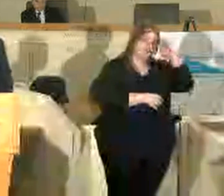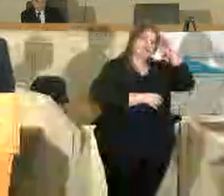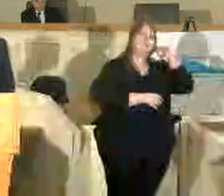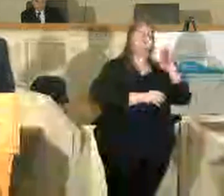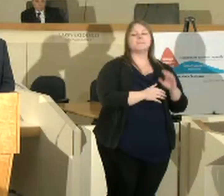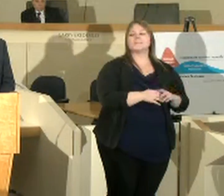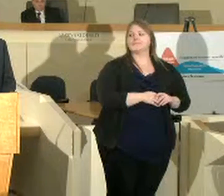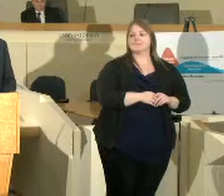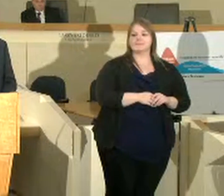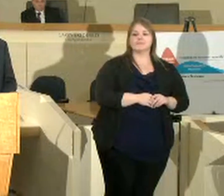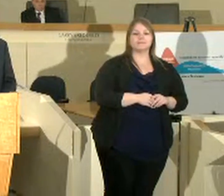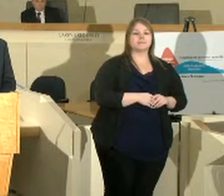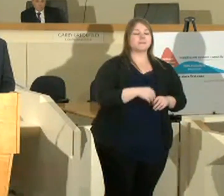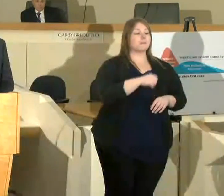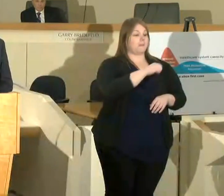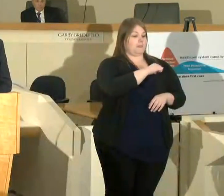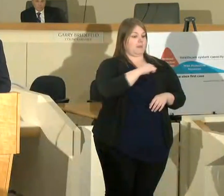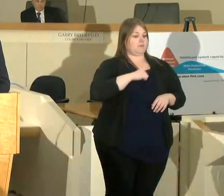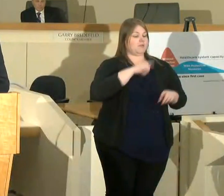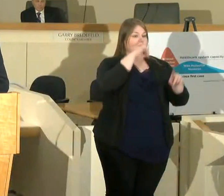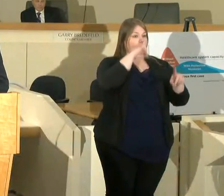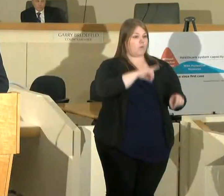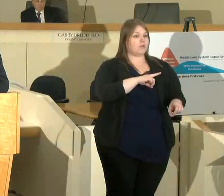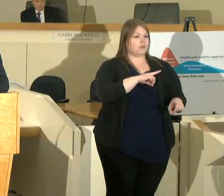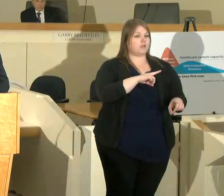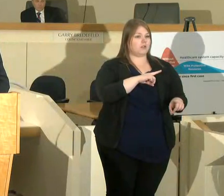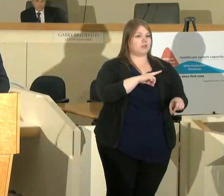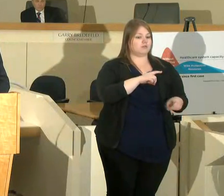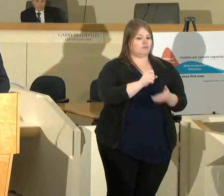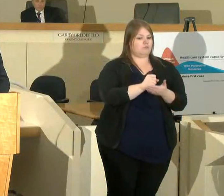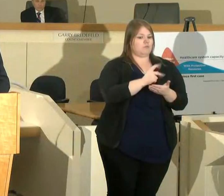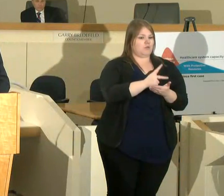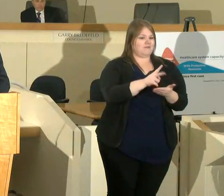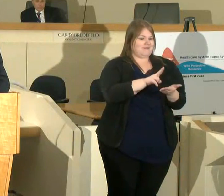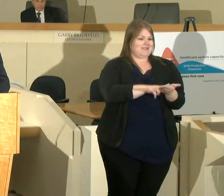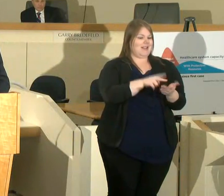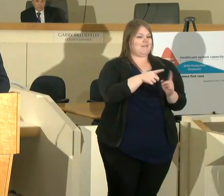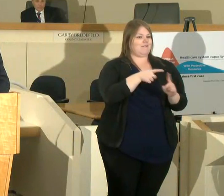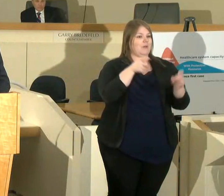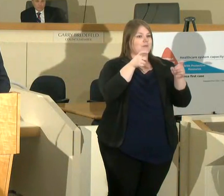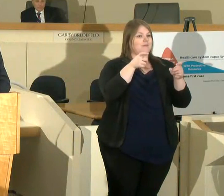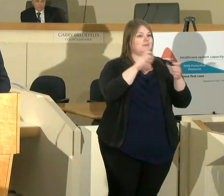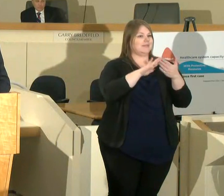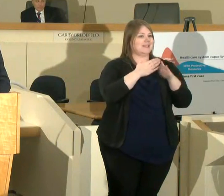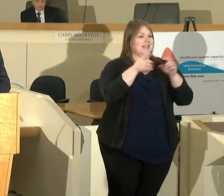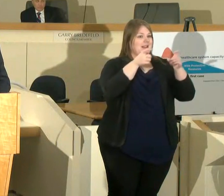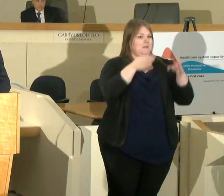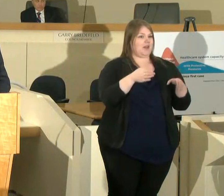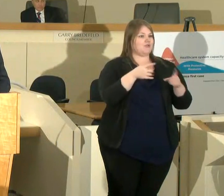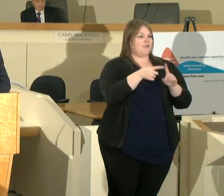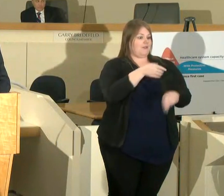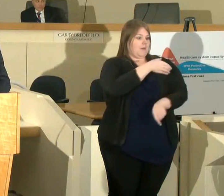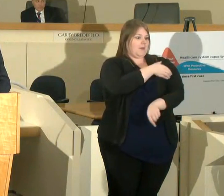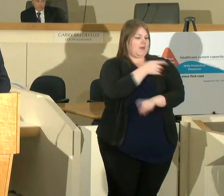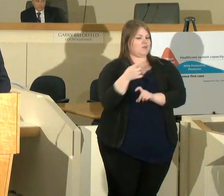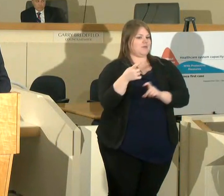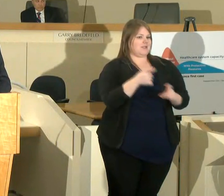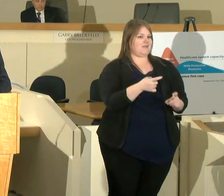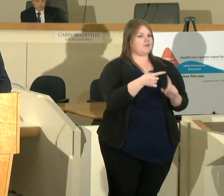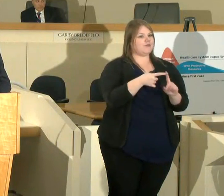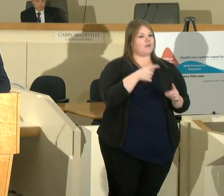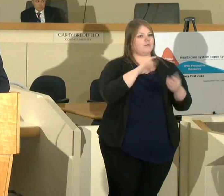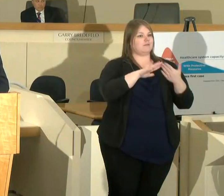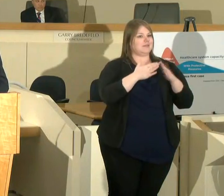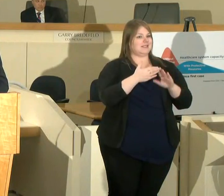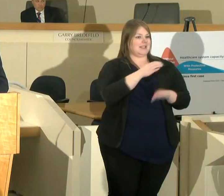so the administrative order was approved and signed by the city manager under the powers granted to her by the city